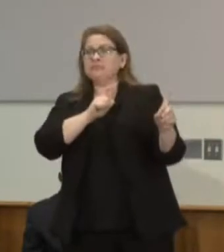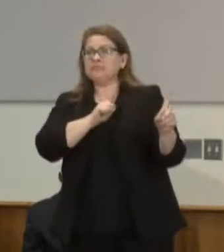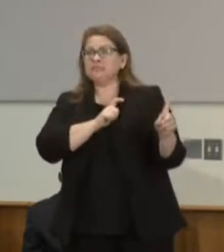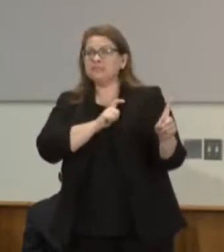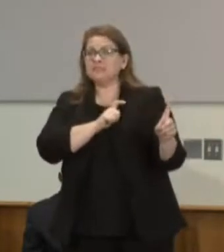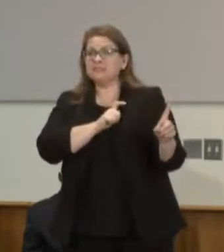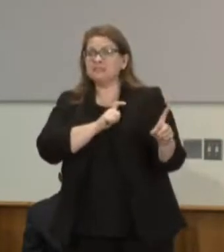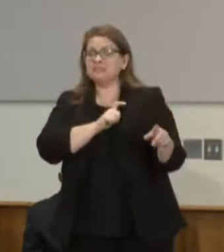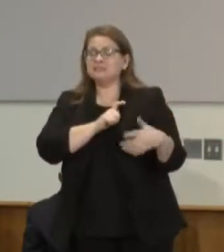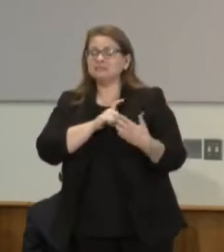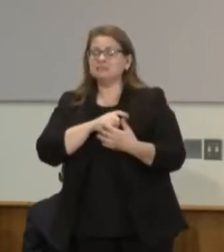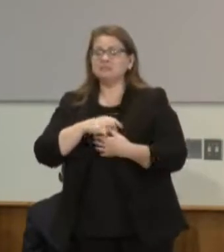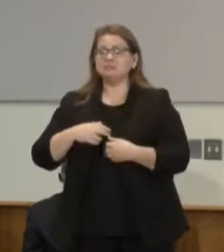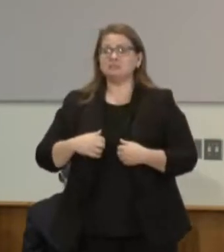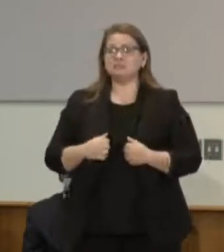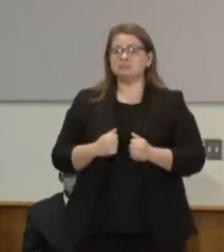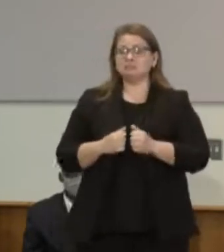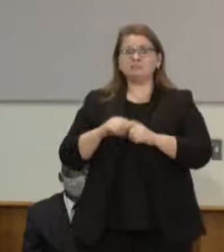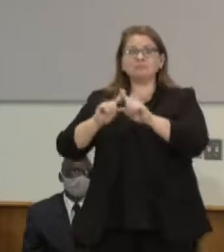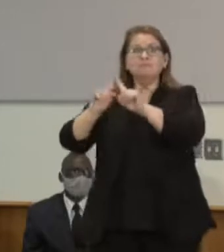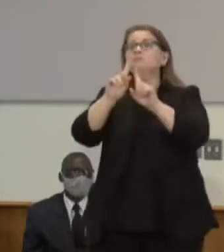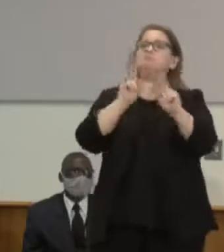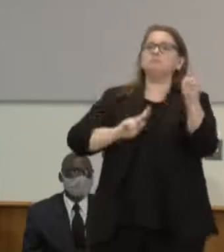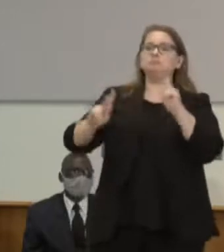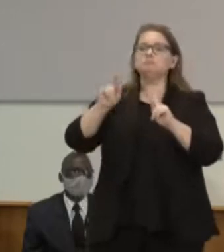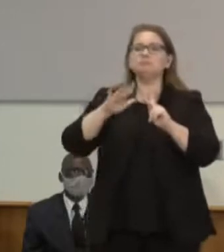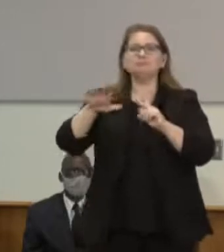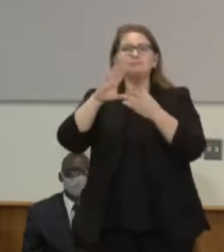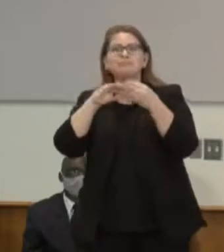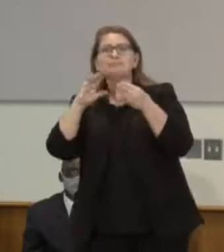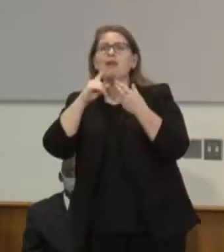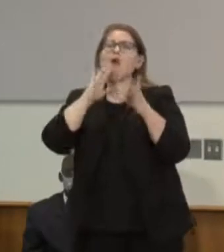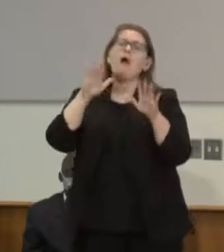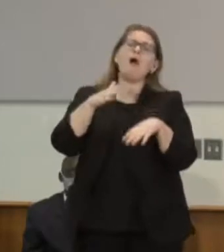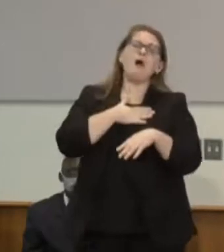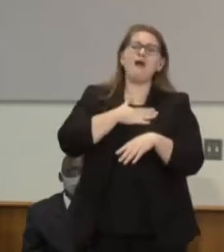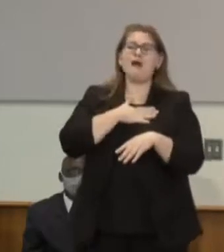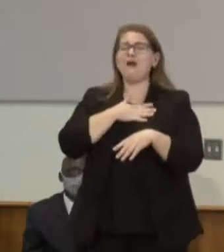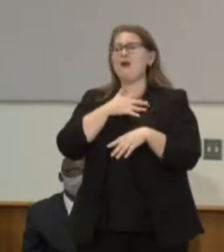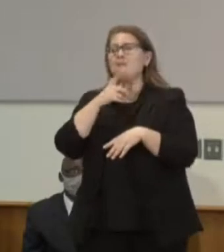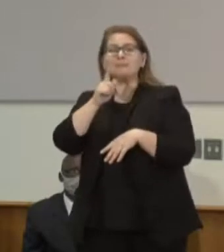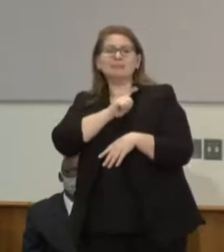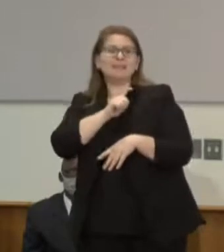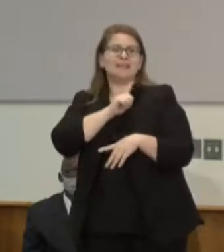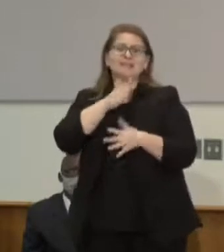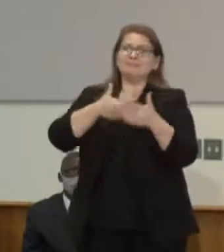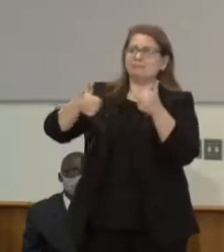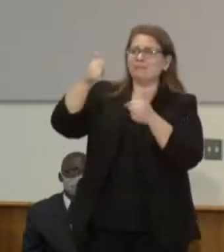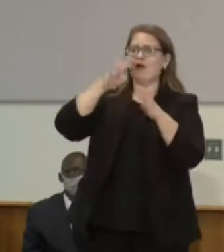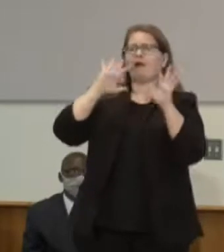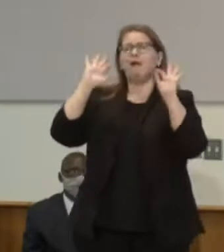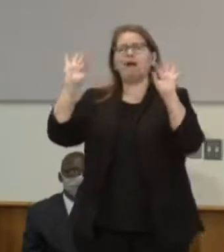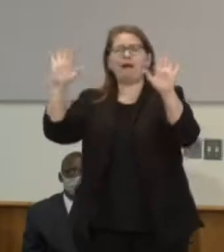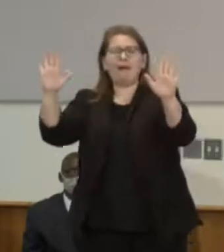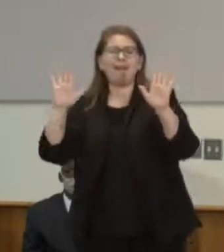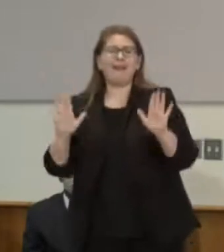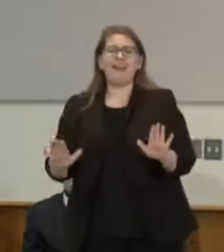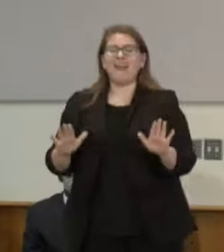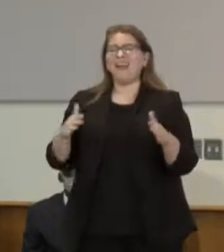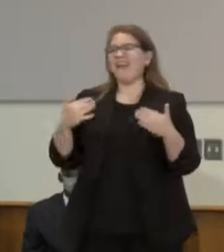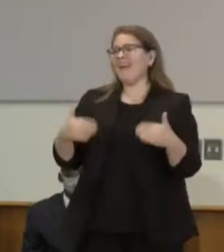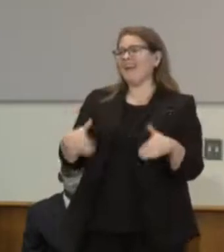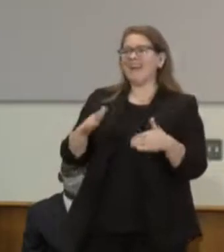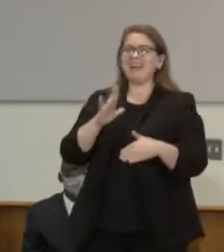how wonderful the sheriffs of the town and police officers are. You know, they live in a